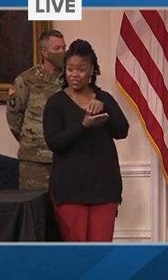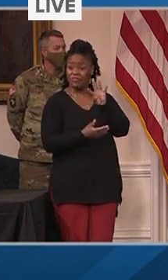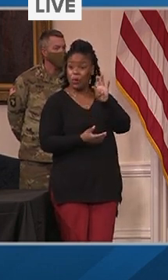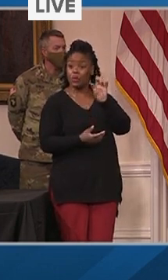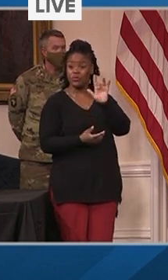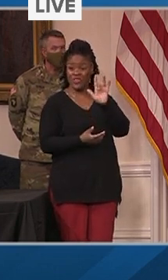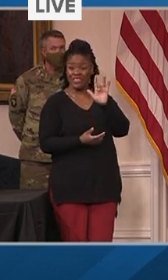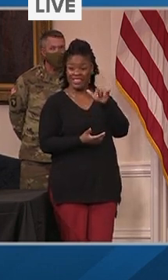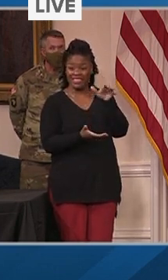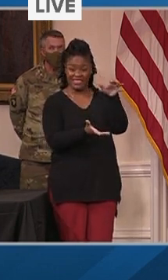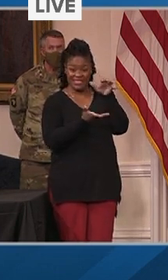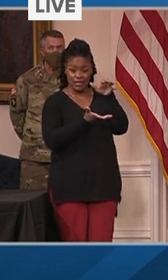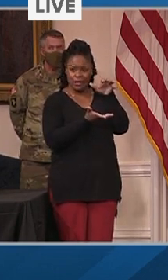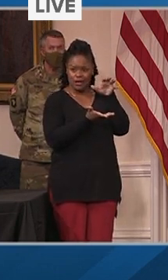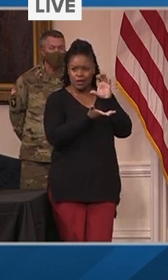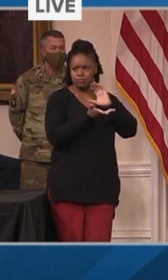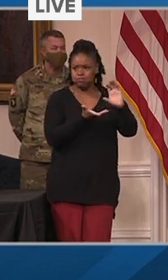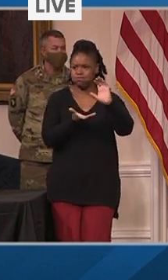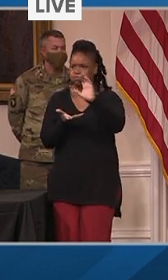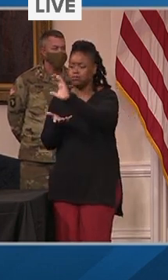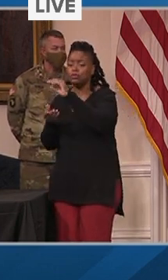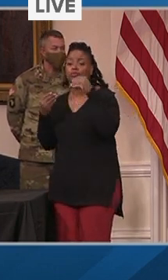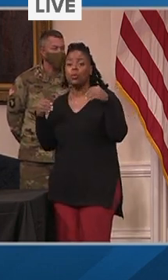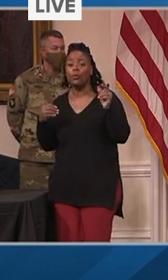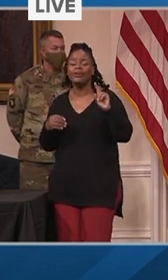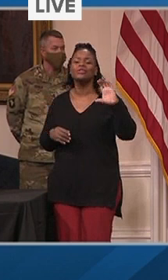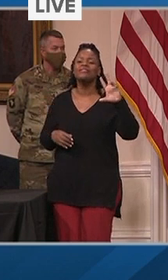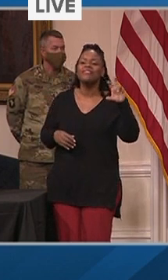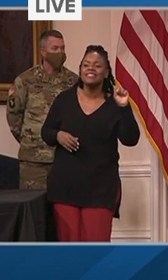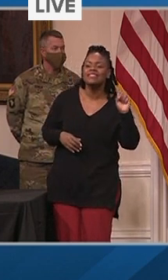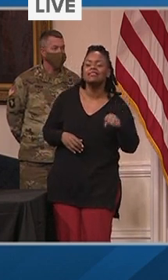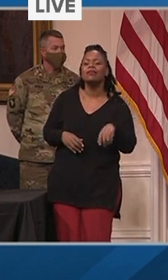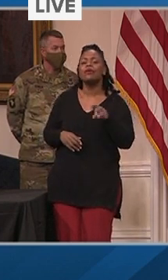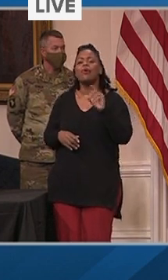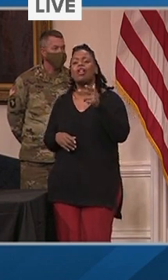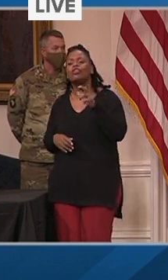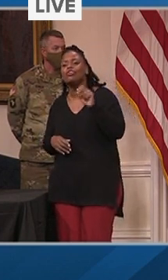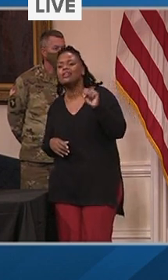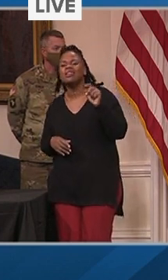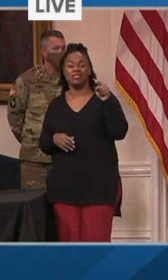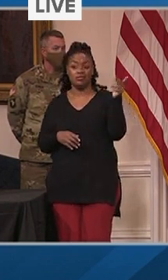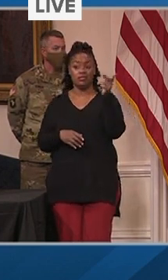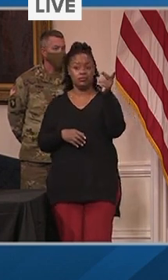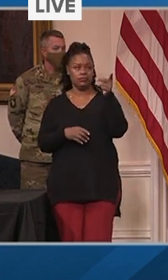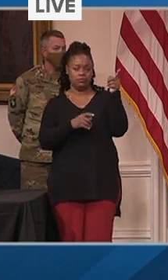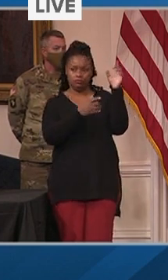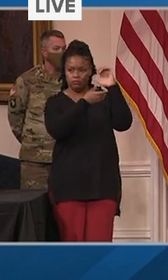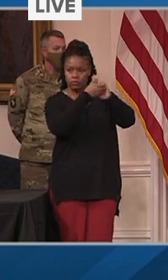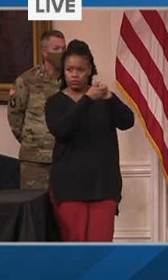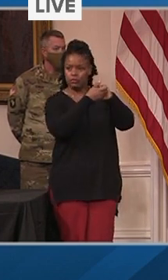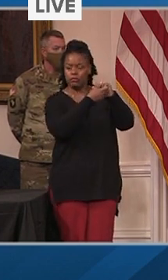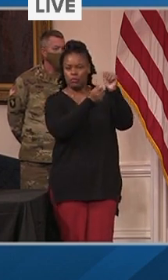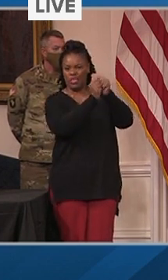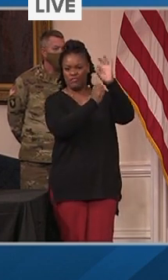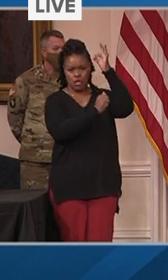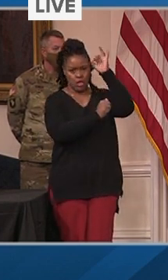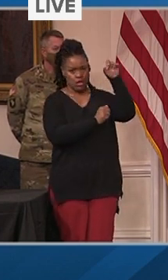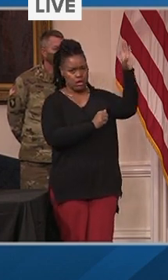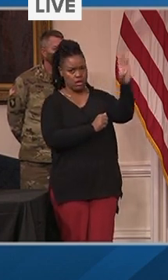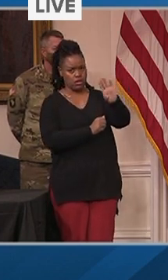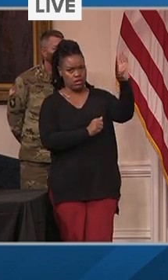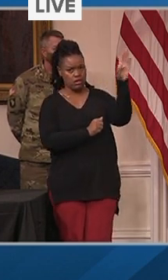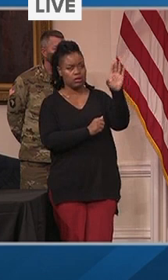CVS and Walgreens, which have a federal contract to administer vaccines in all